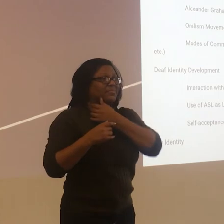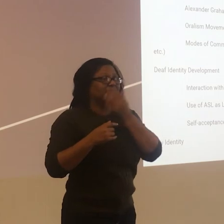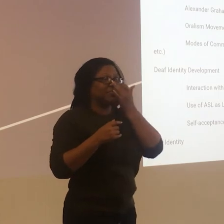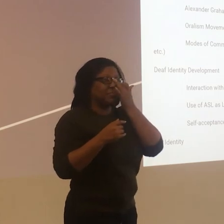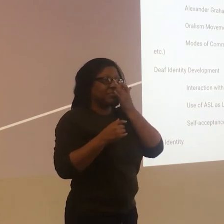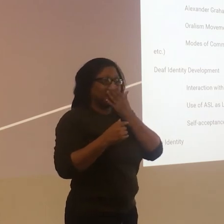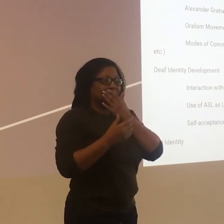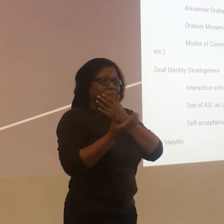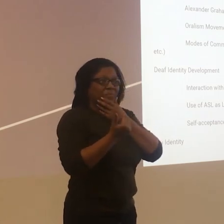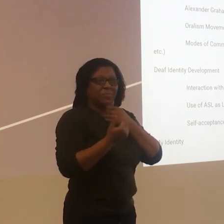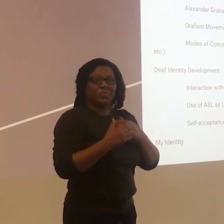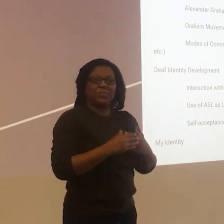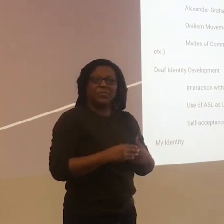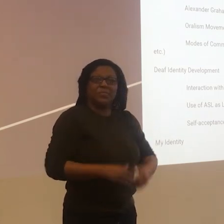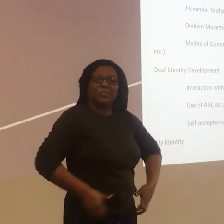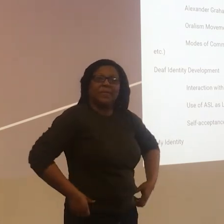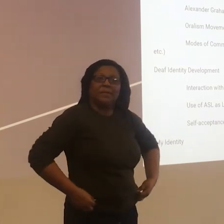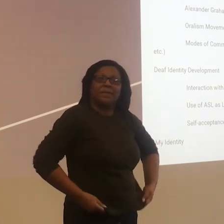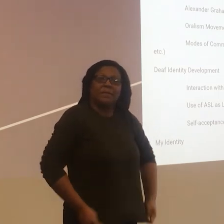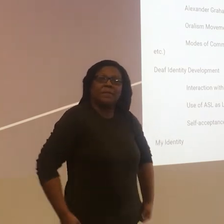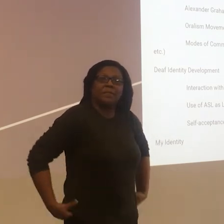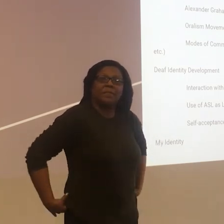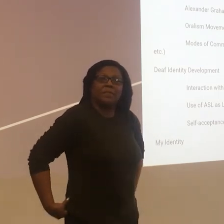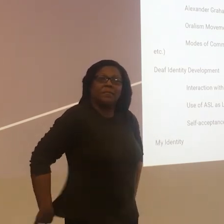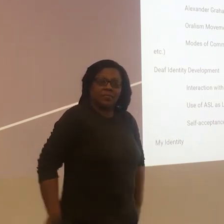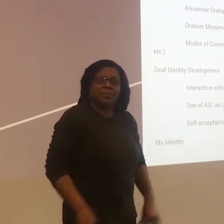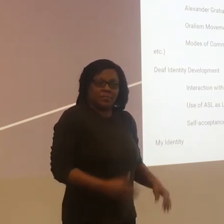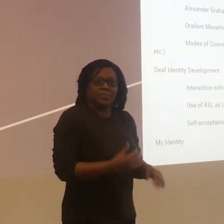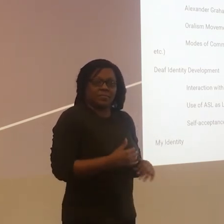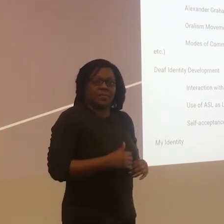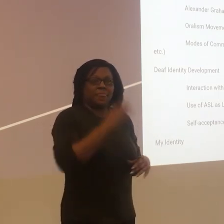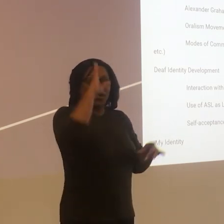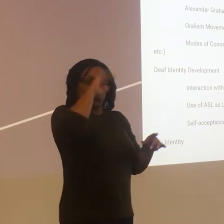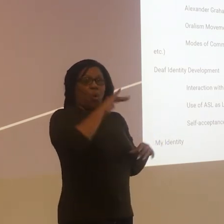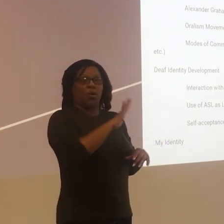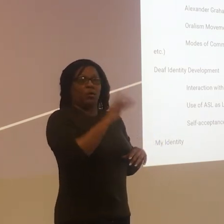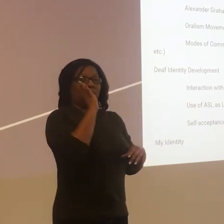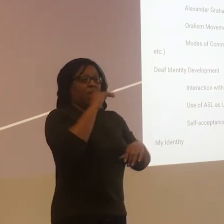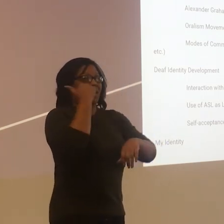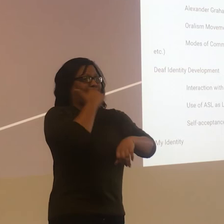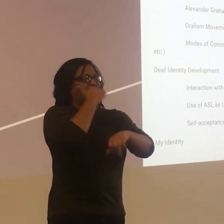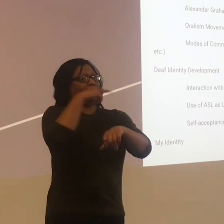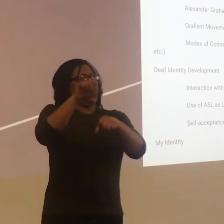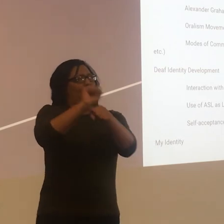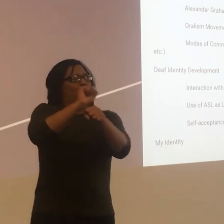In your opinion, how can we make the workplace more accessible for deaf employees?